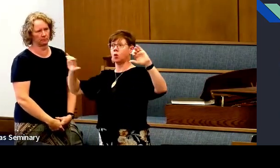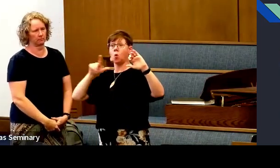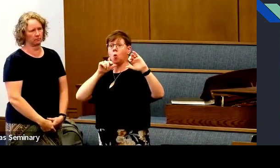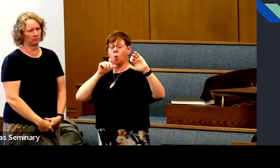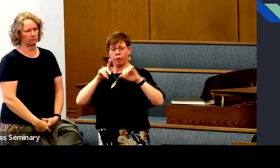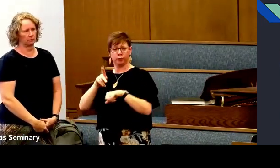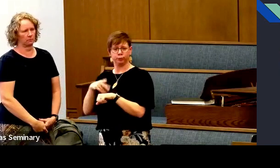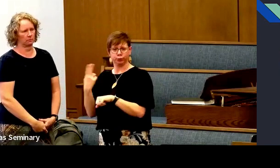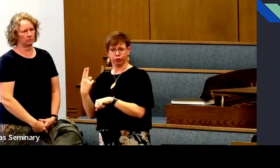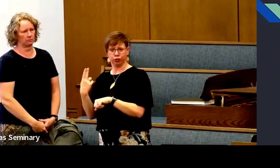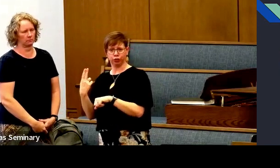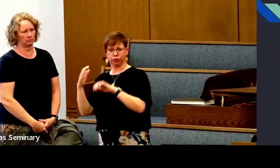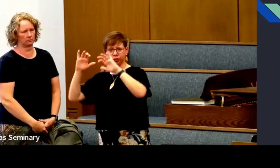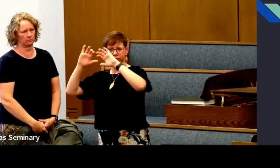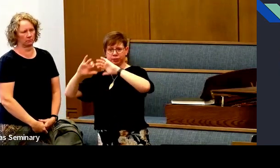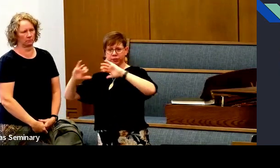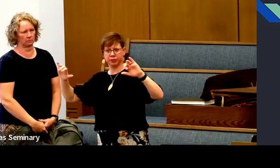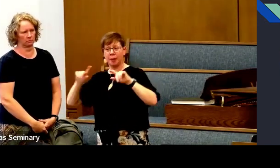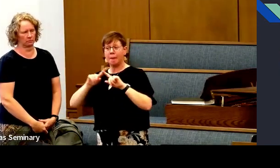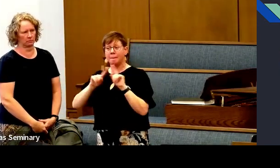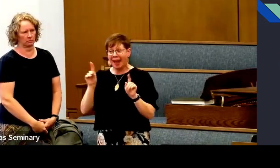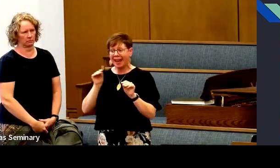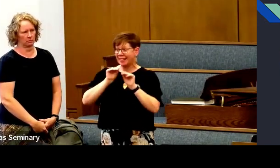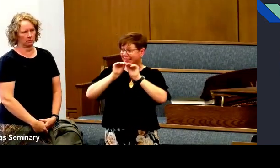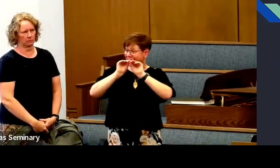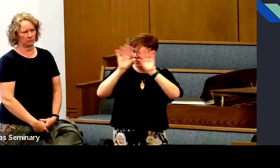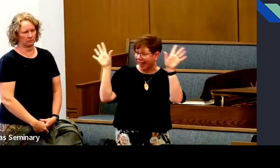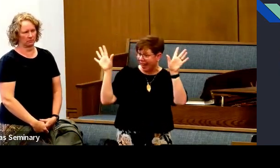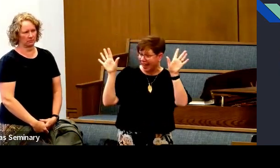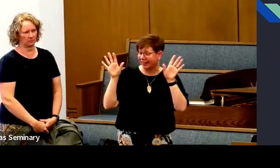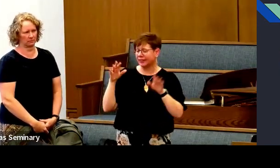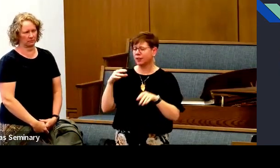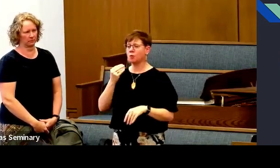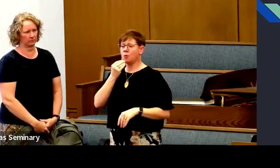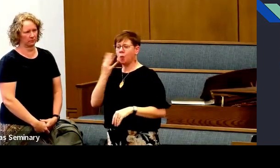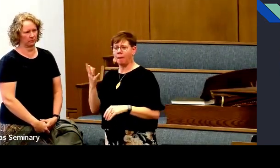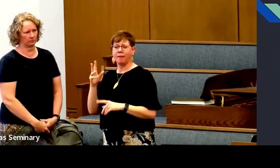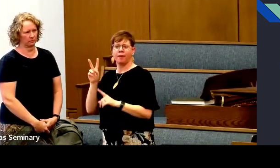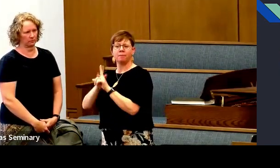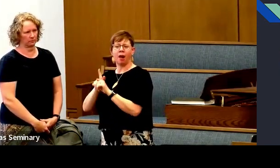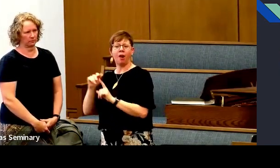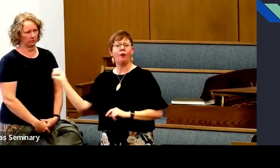And as you open up the windows, that's like priesthood.